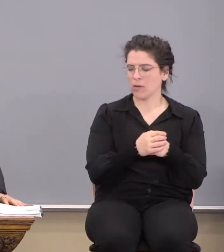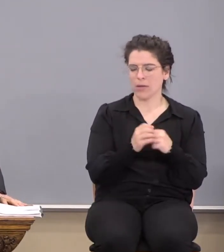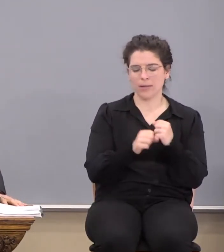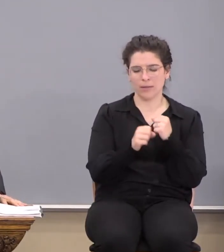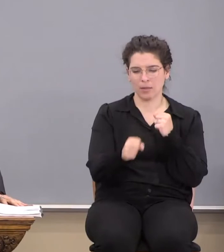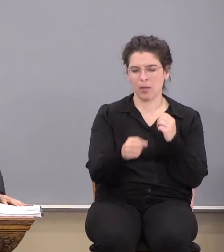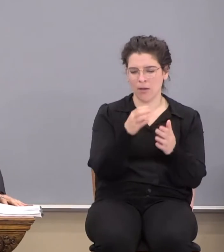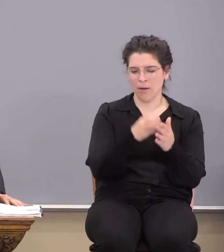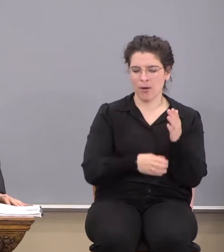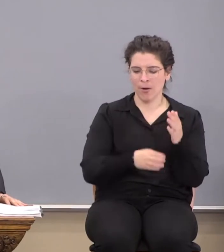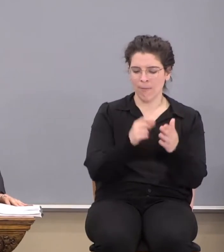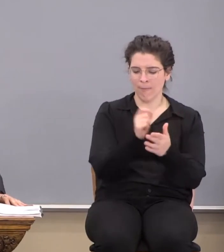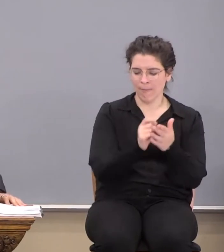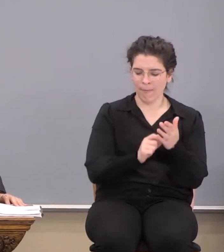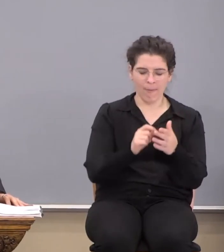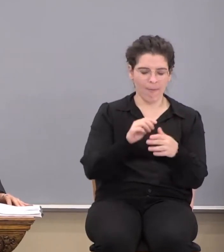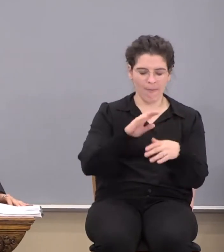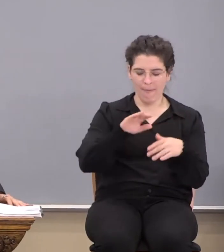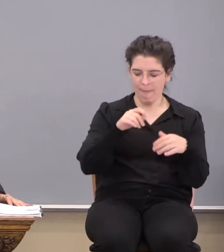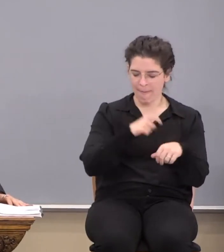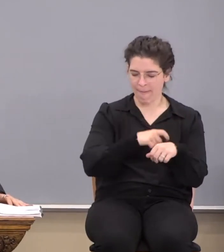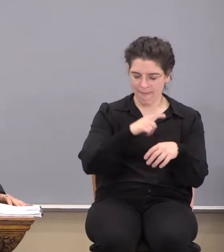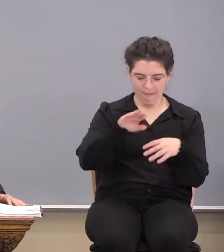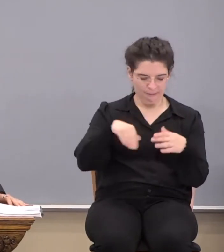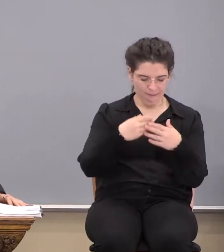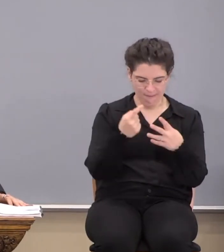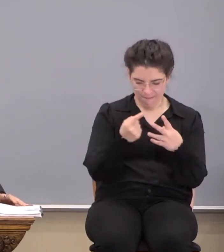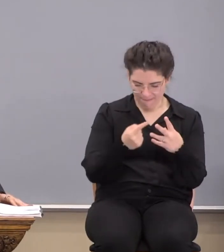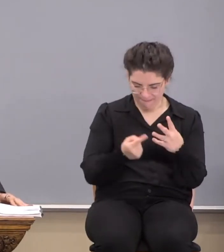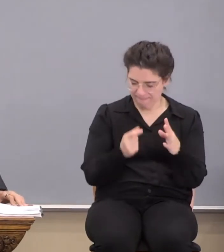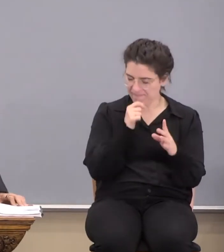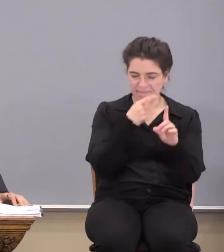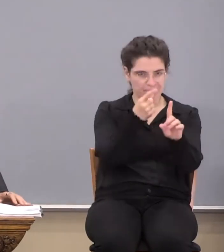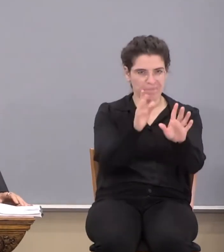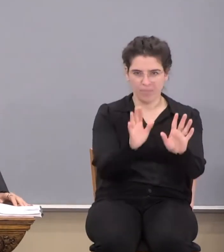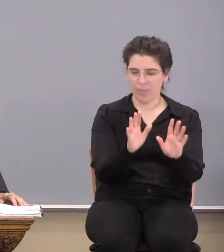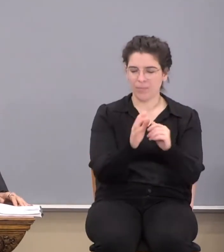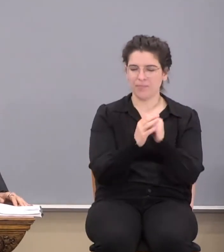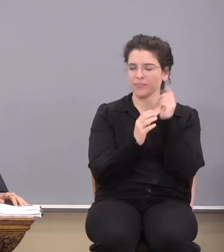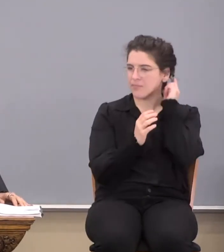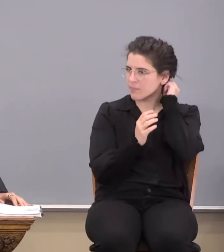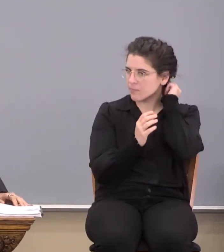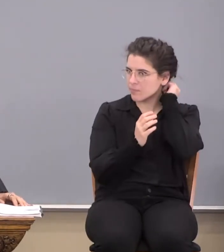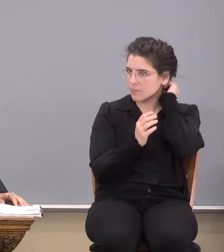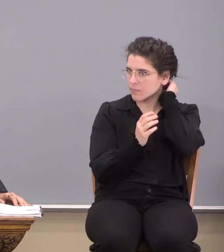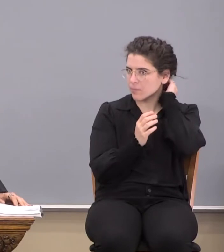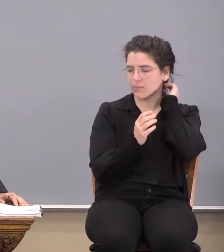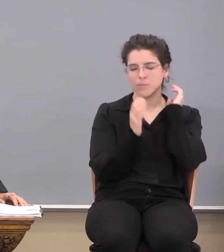extended passage of Scripture. We don't have time to get into all the details about it. That is not the point. He says,